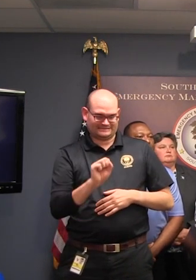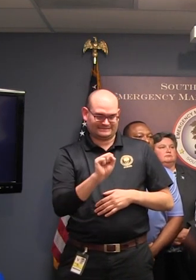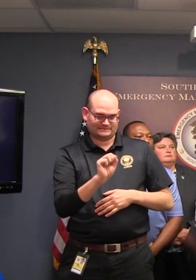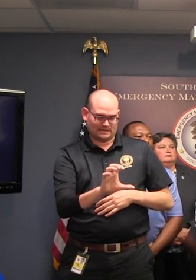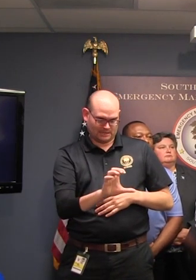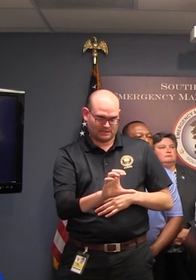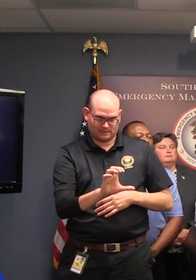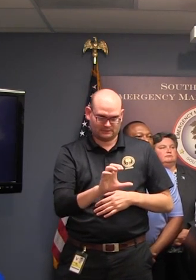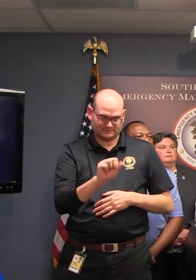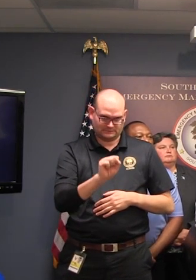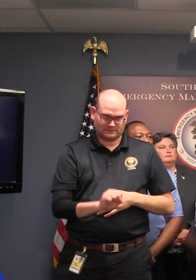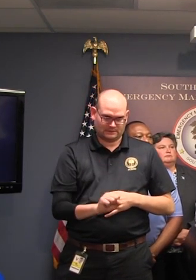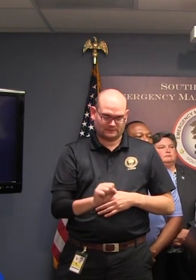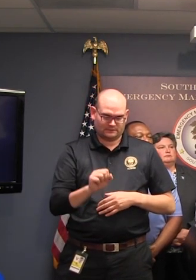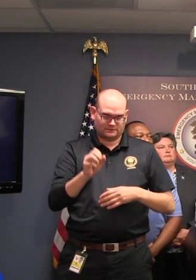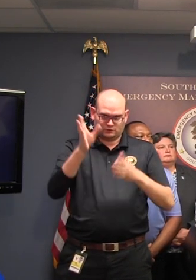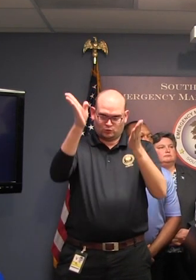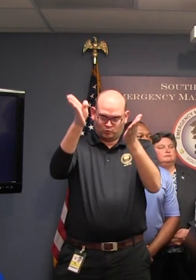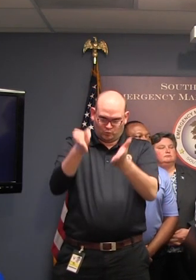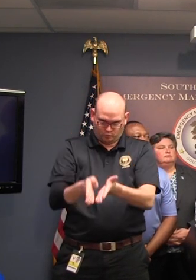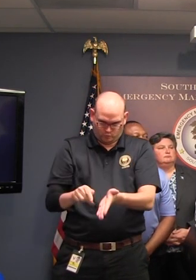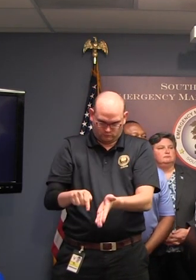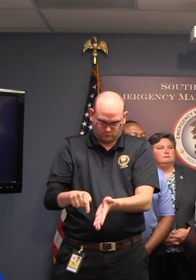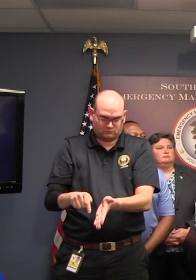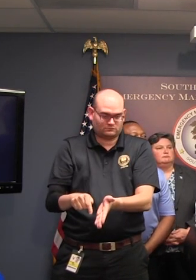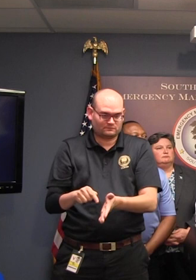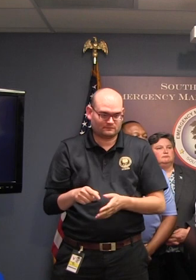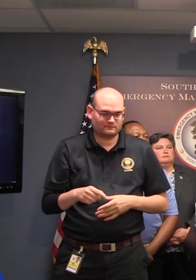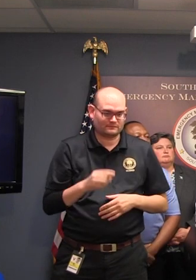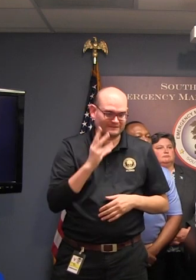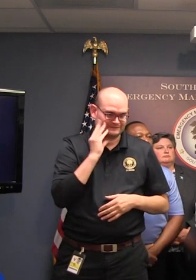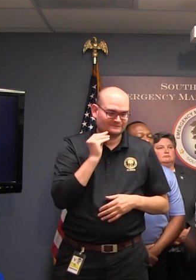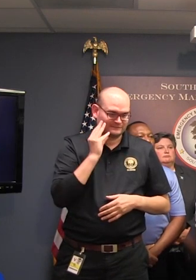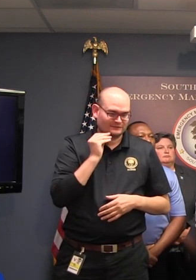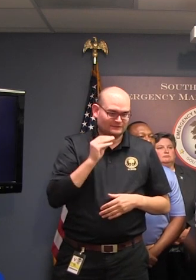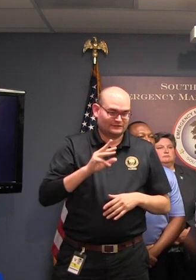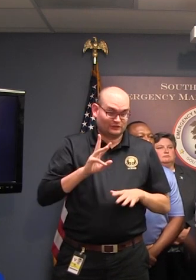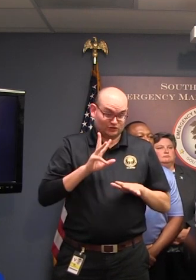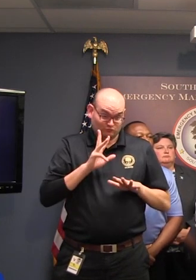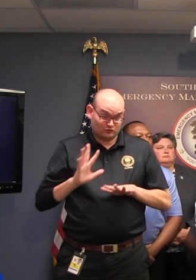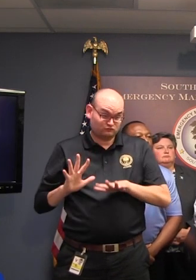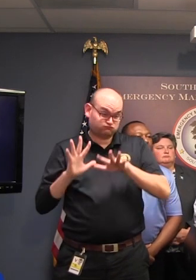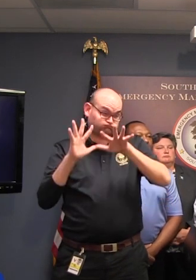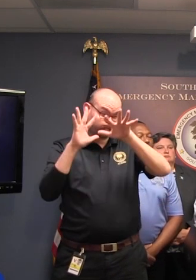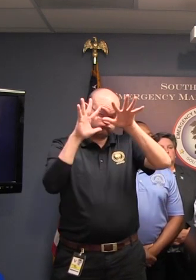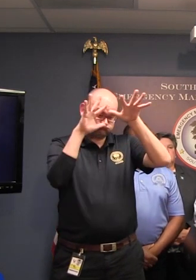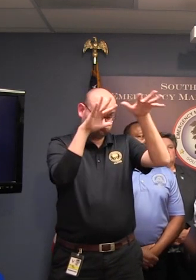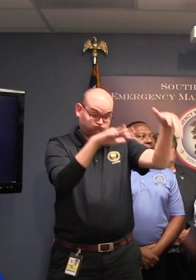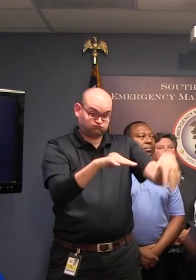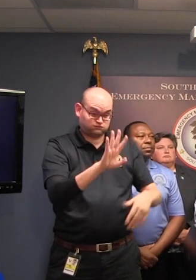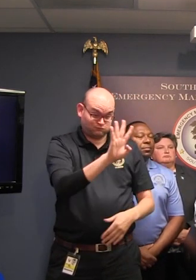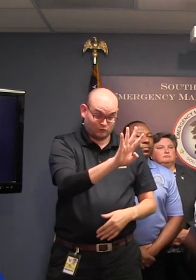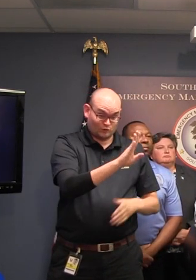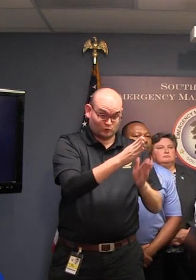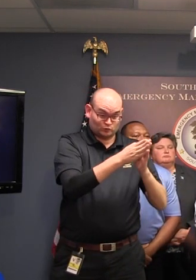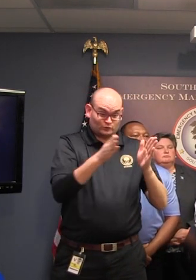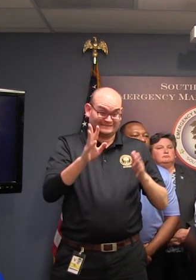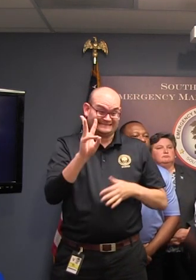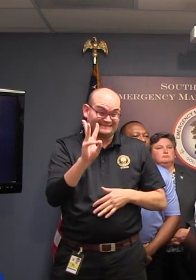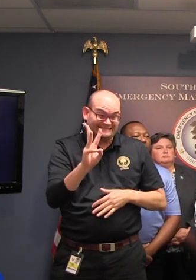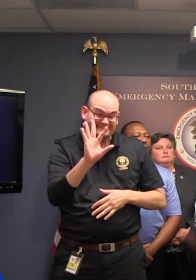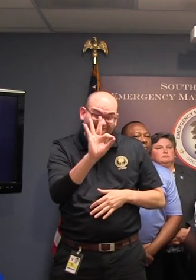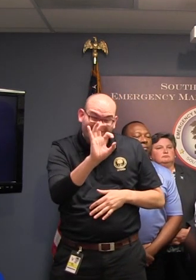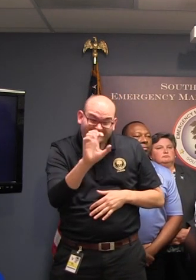Carolina is expected to experience a storm surge from four to six feet above